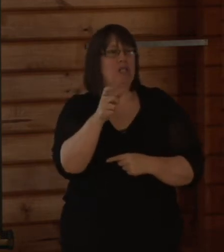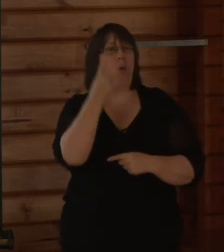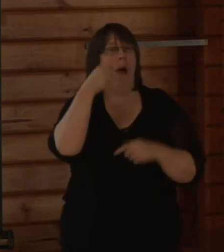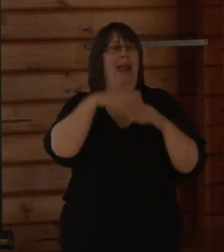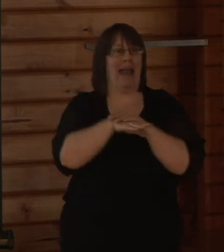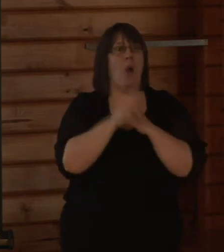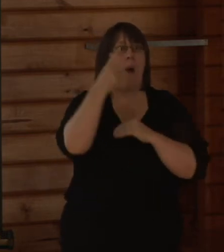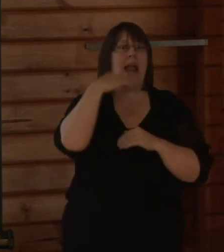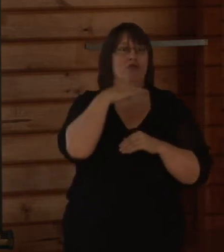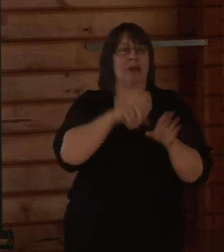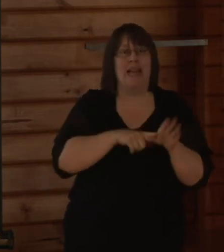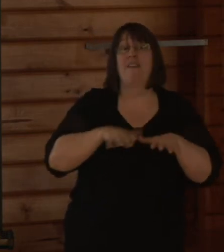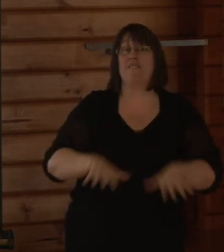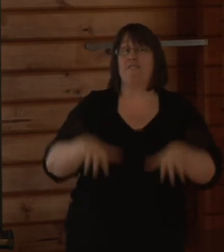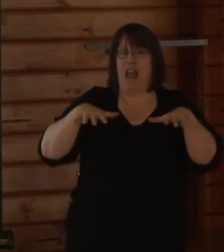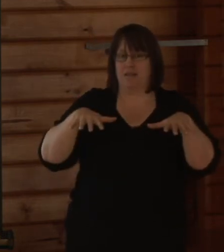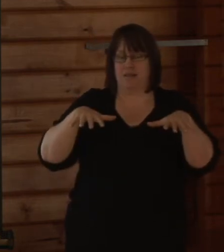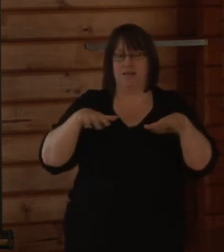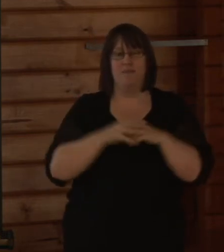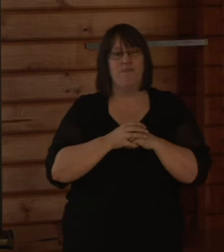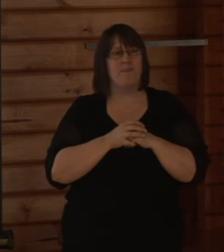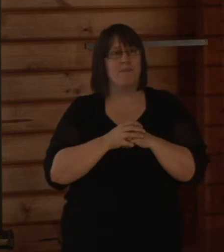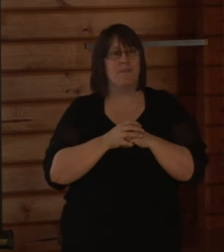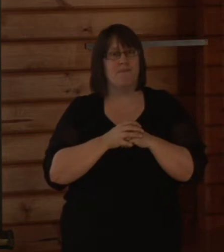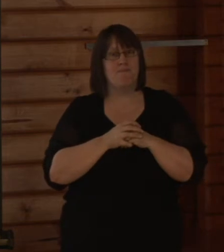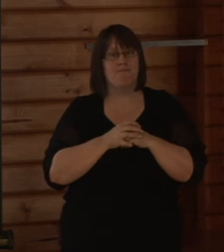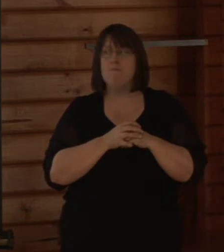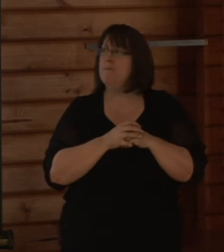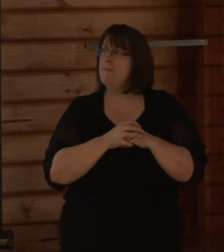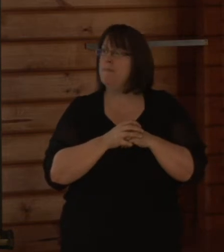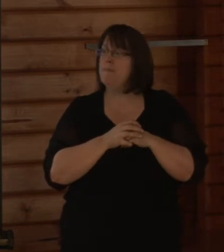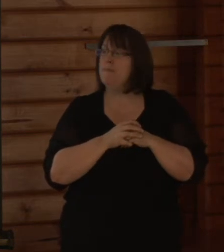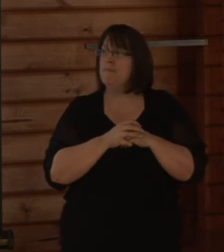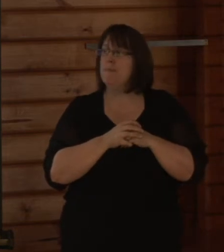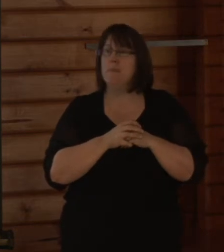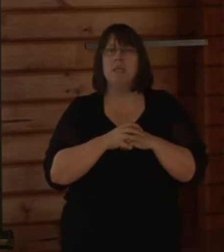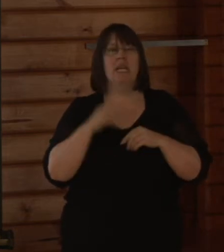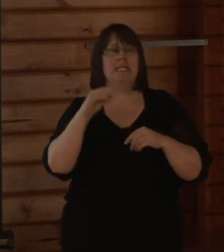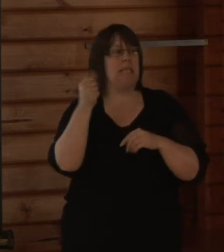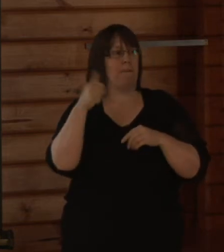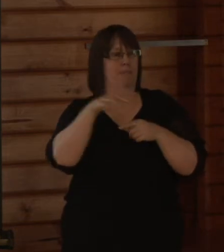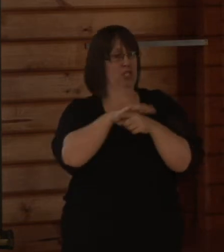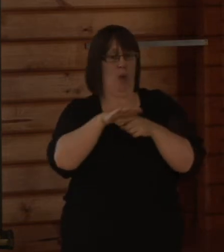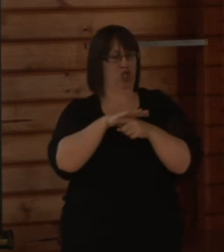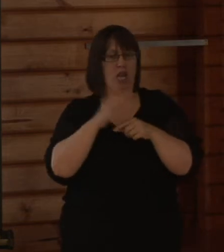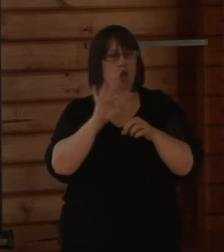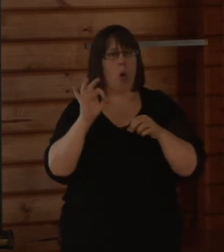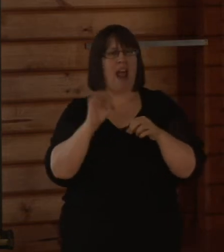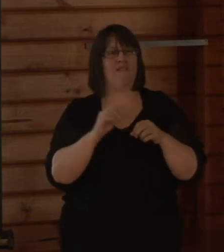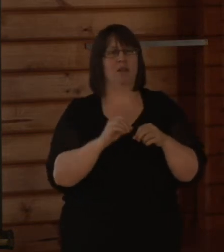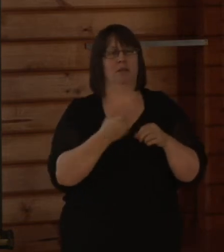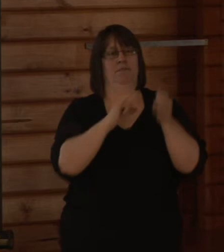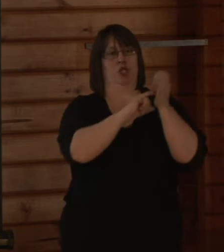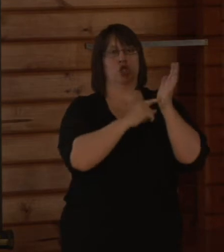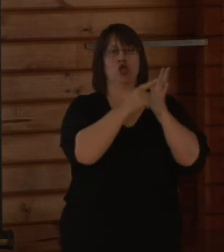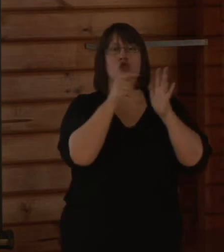flood, and we consider that for situations without temporary stock banks, without climate change,